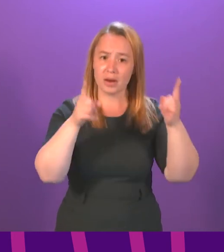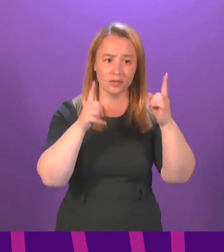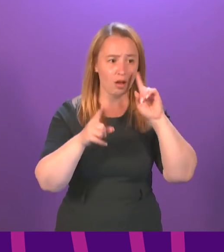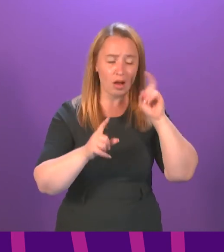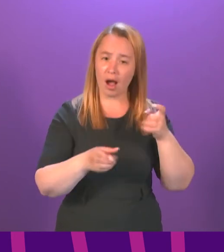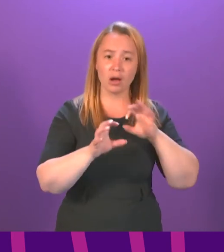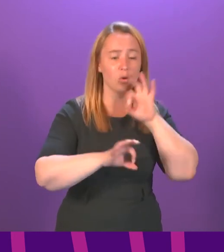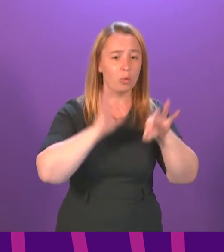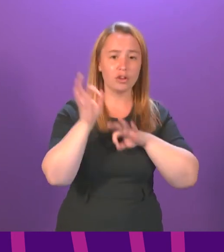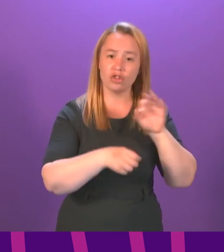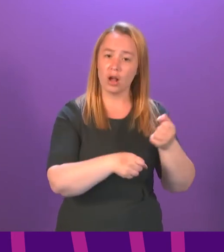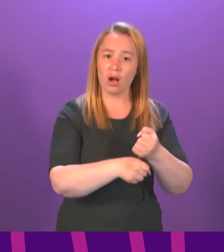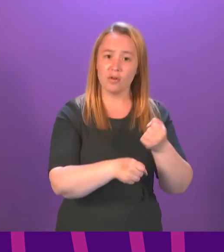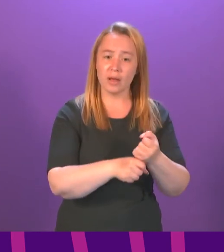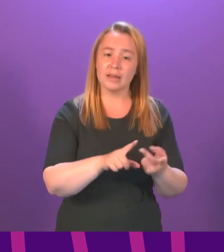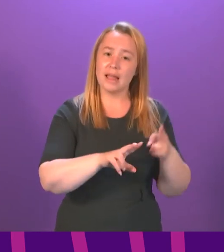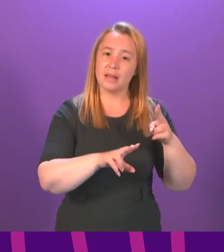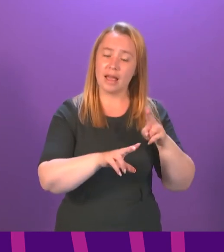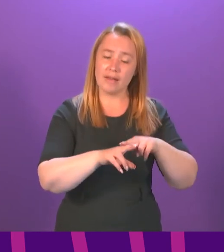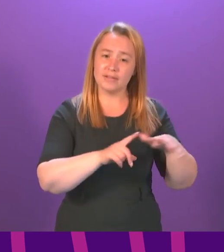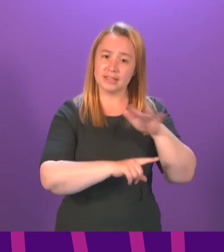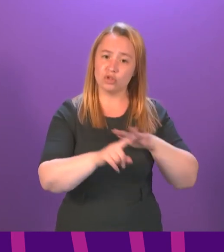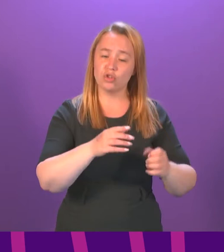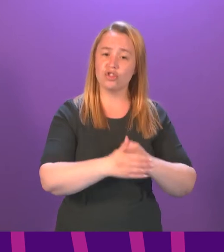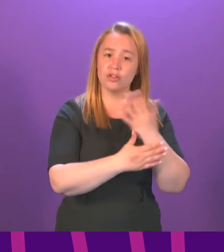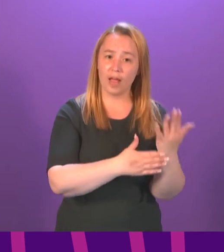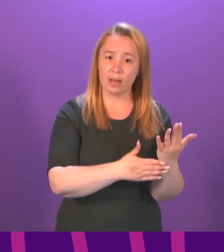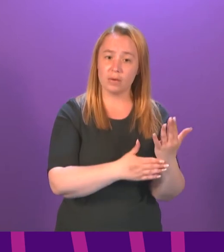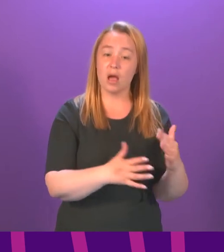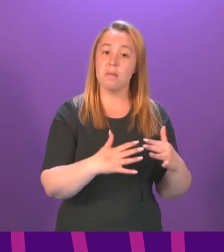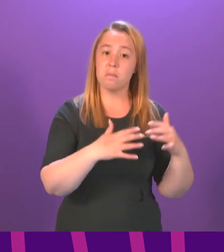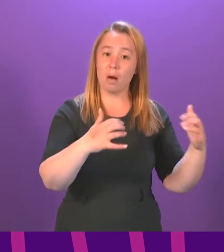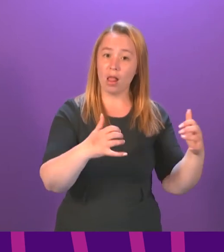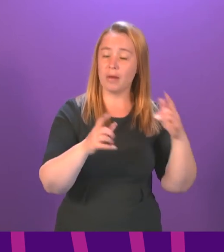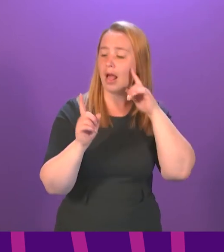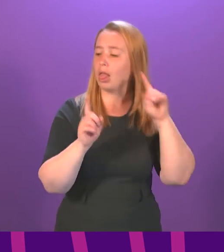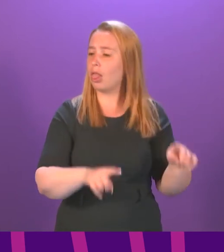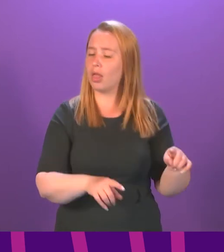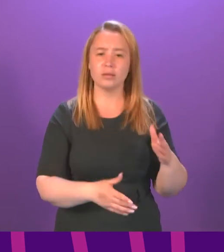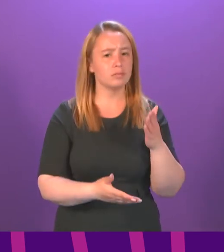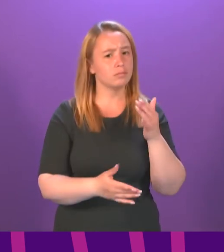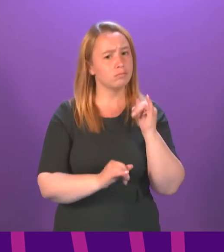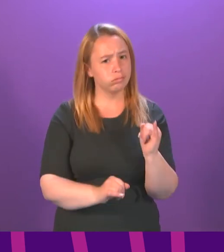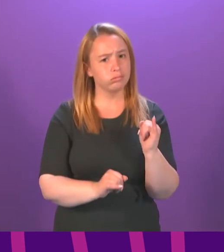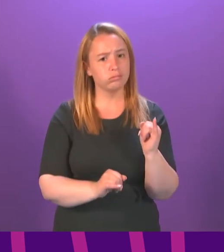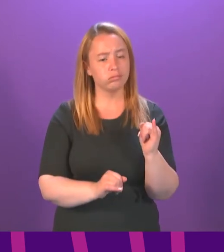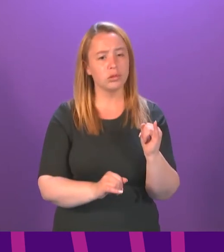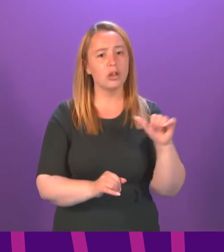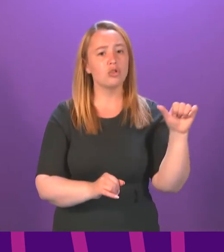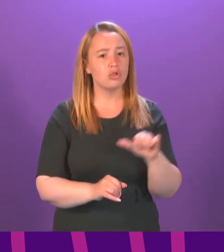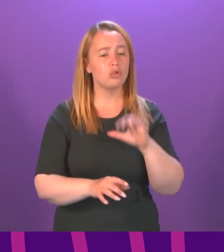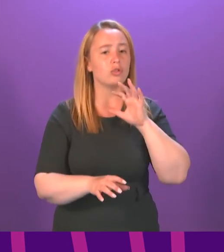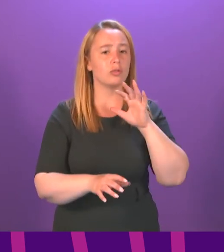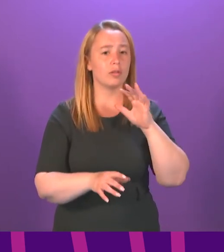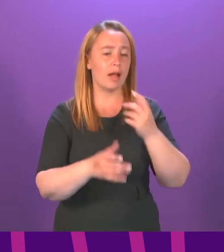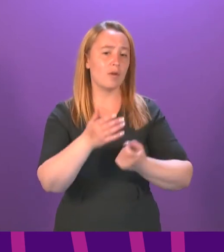about the decisions as the situation develops. There is no reason why parliament should be denied the opportunity to fulfil a role in holding government to account and to do